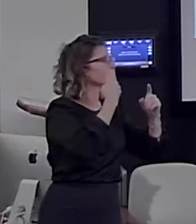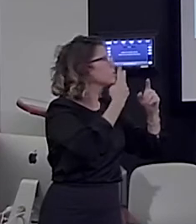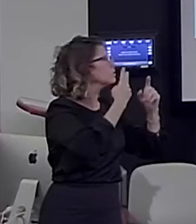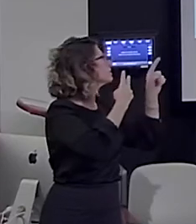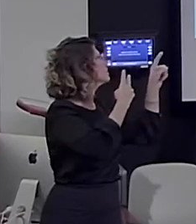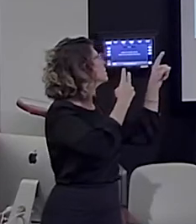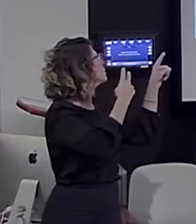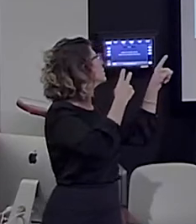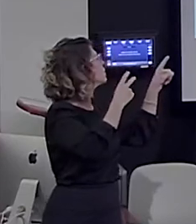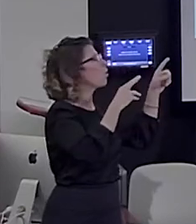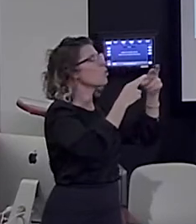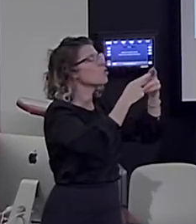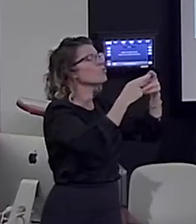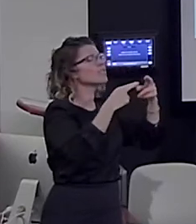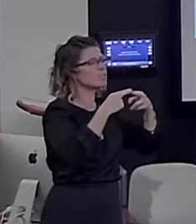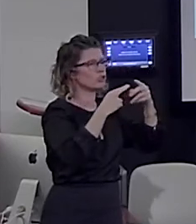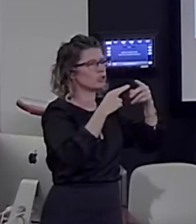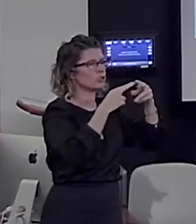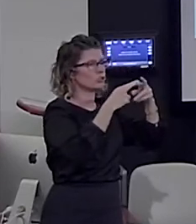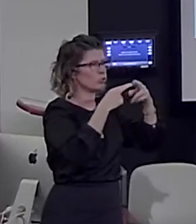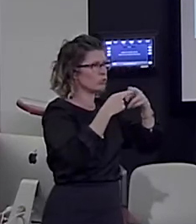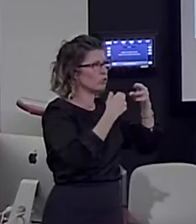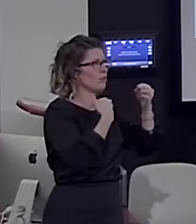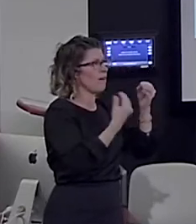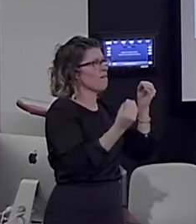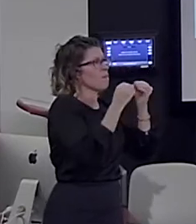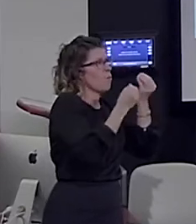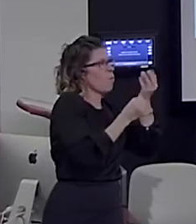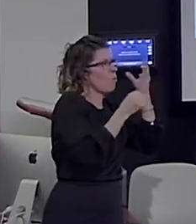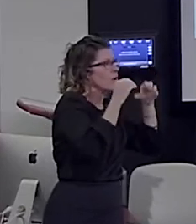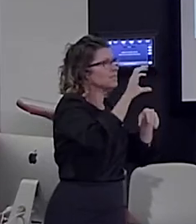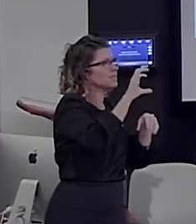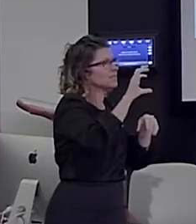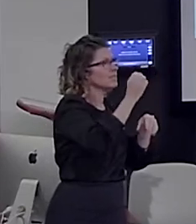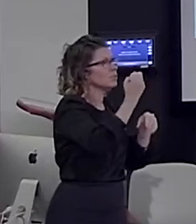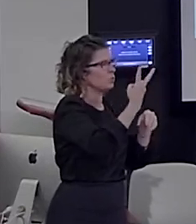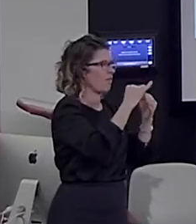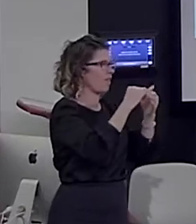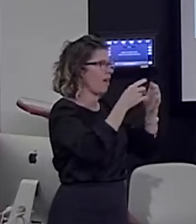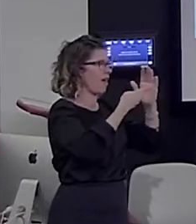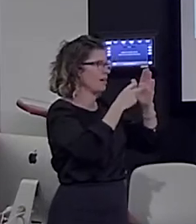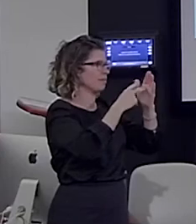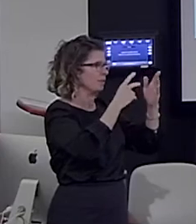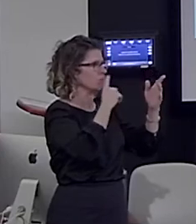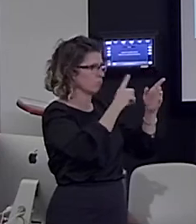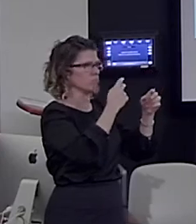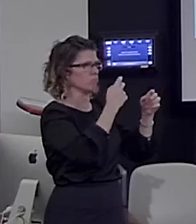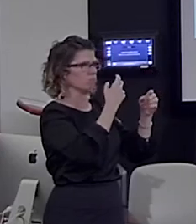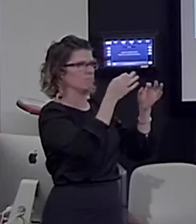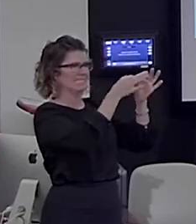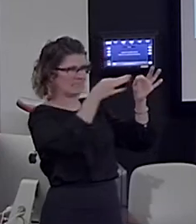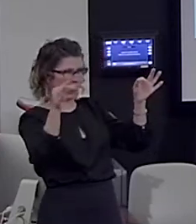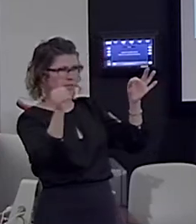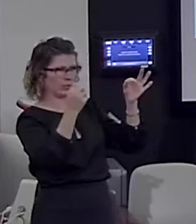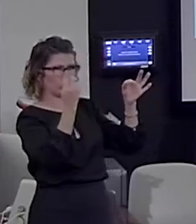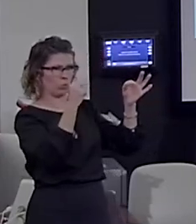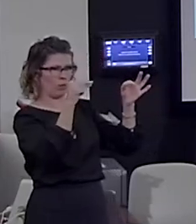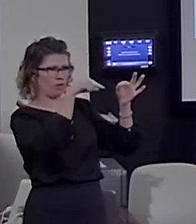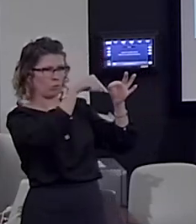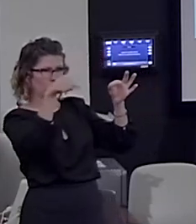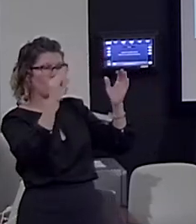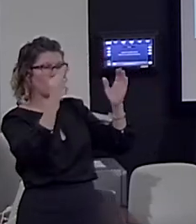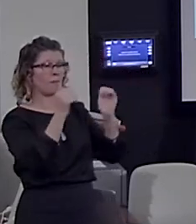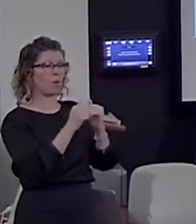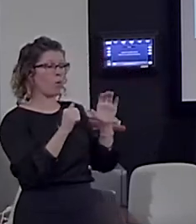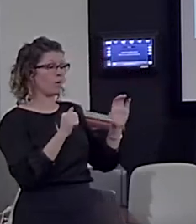these regions has more activation to the C12 condition, which is the sentence, compared to the C1 condition, which is the list